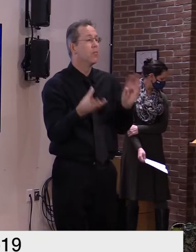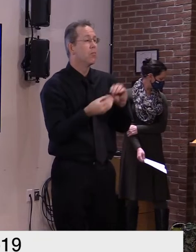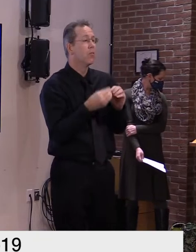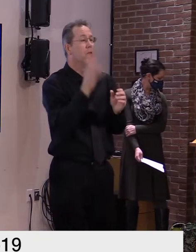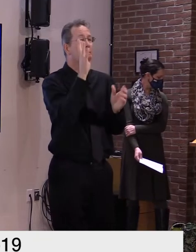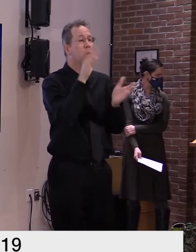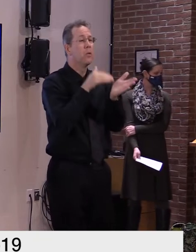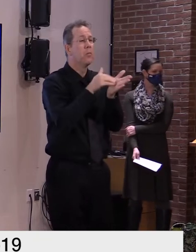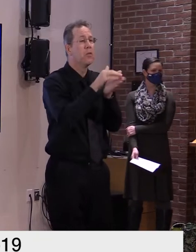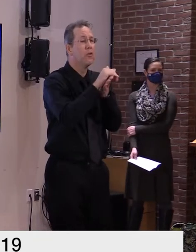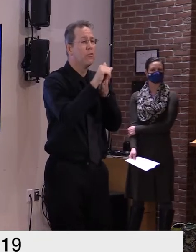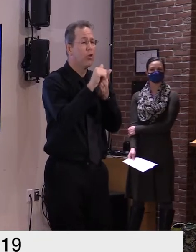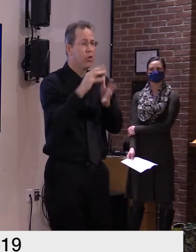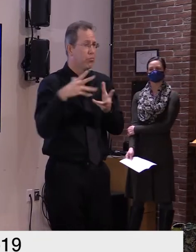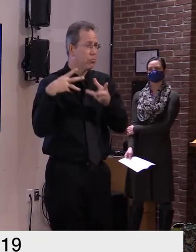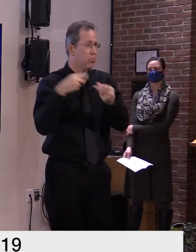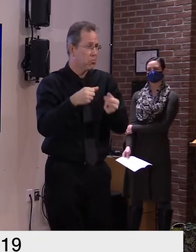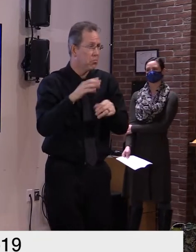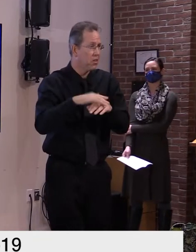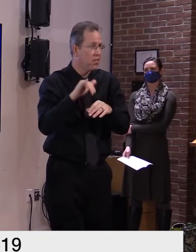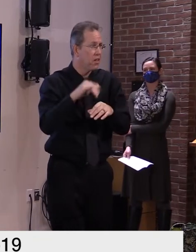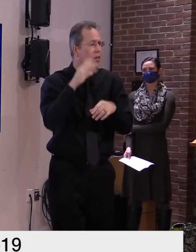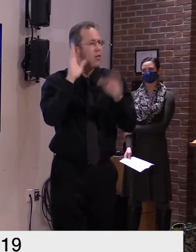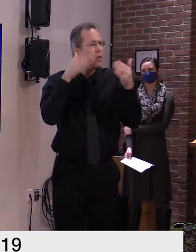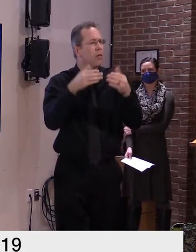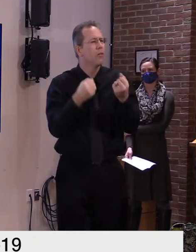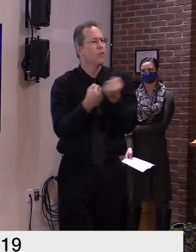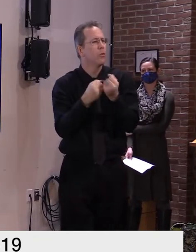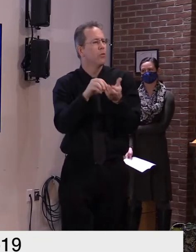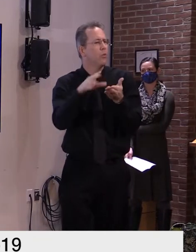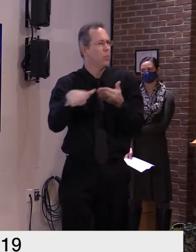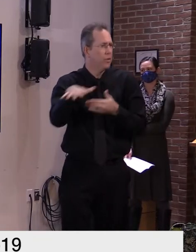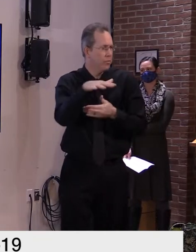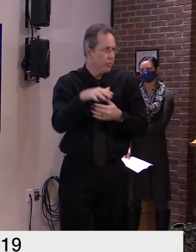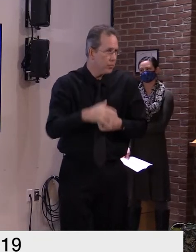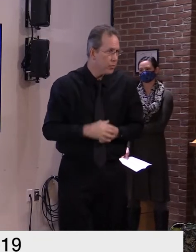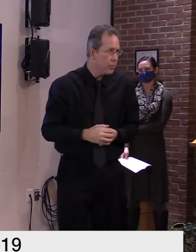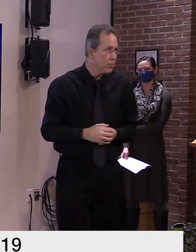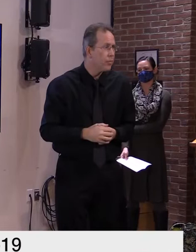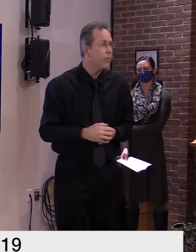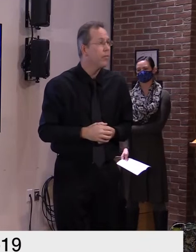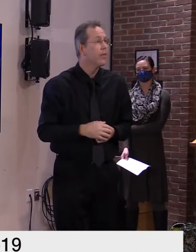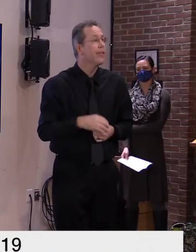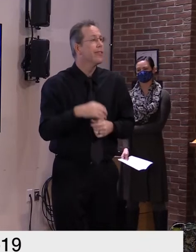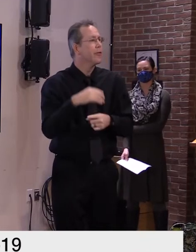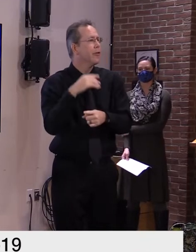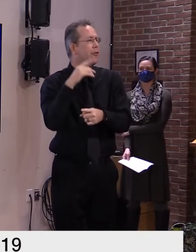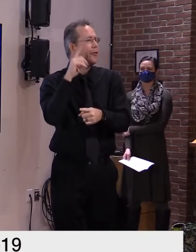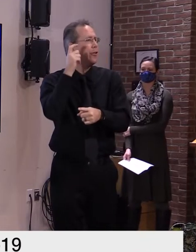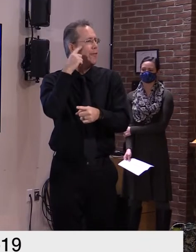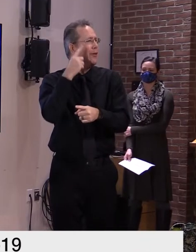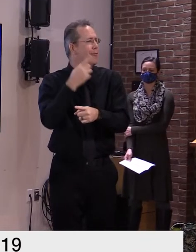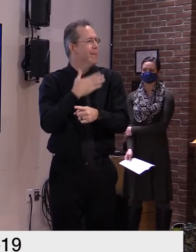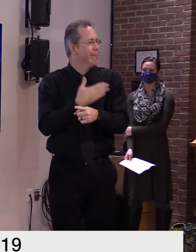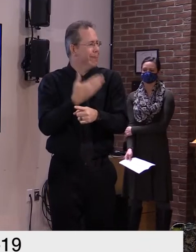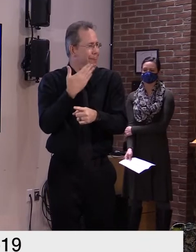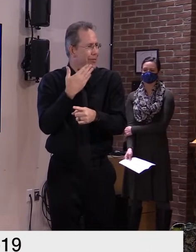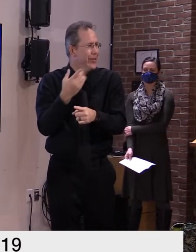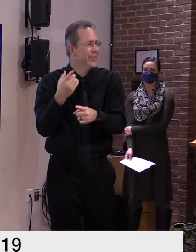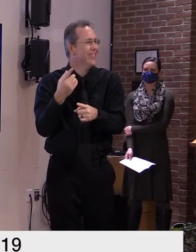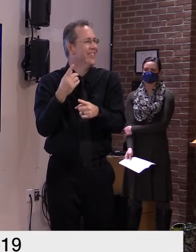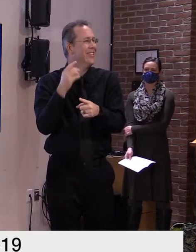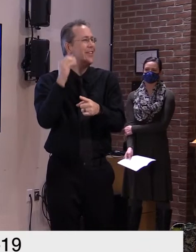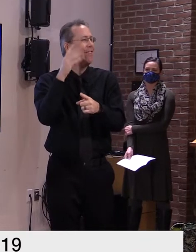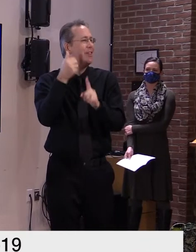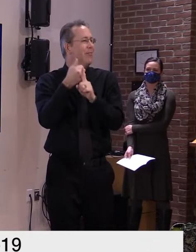the cte system during the pandemic given the governor's close ties to cte as a former cte educator himself as